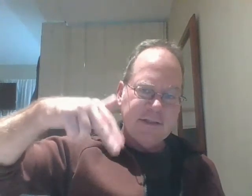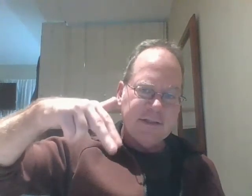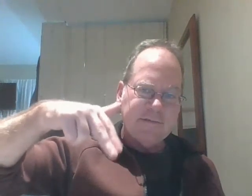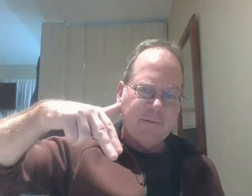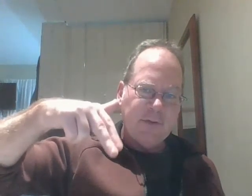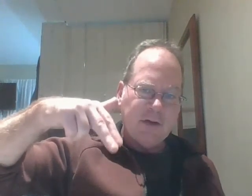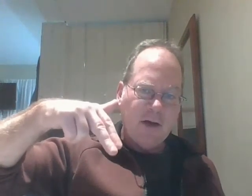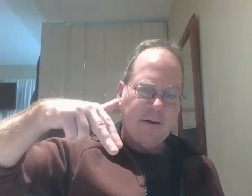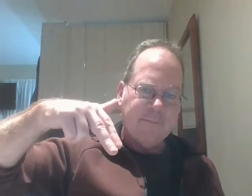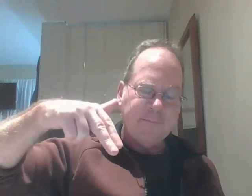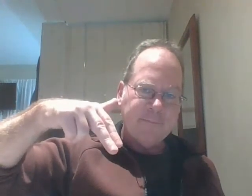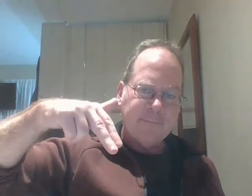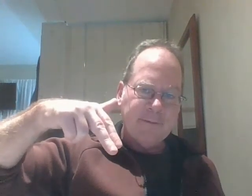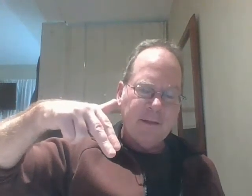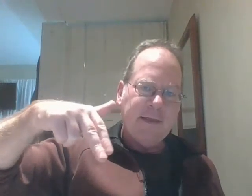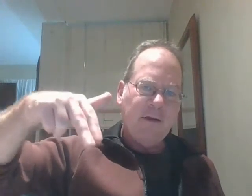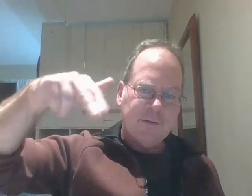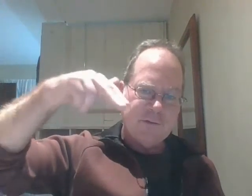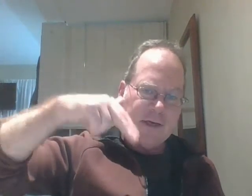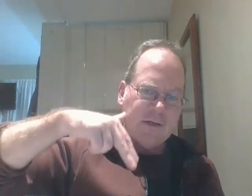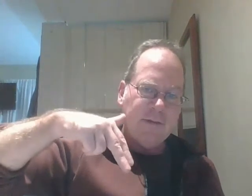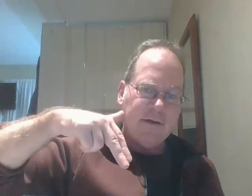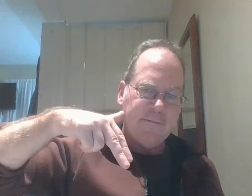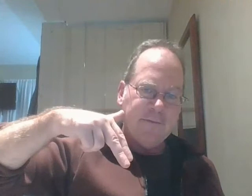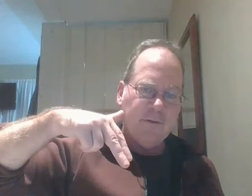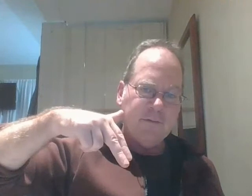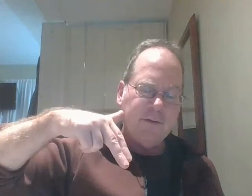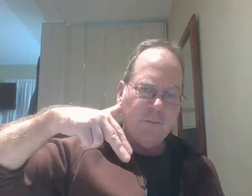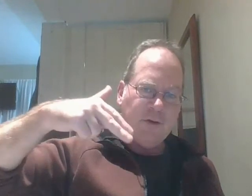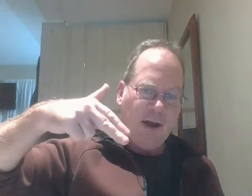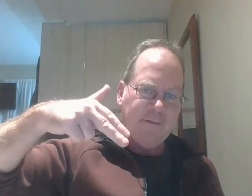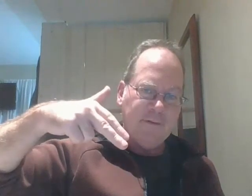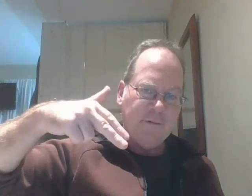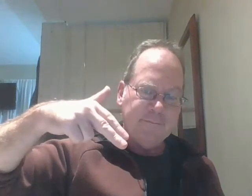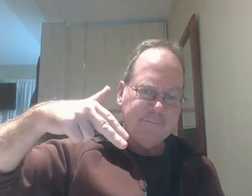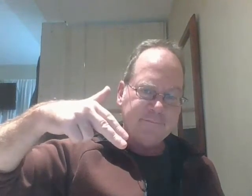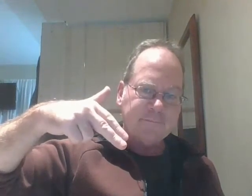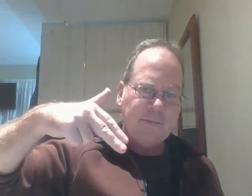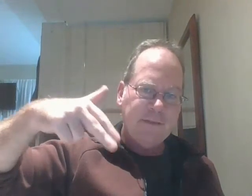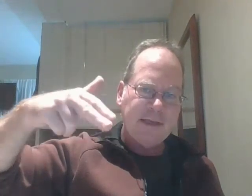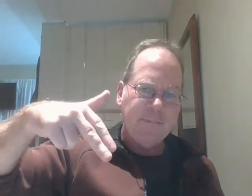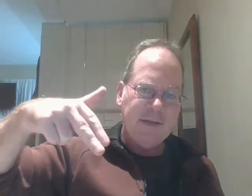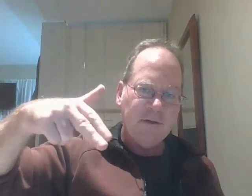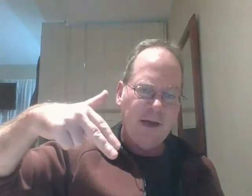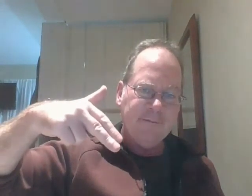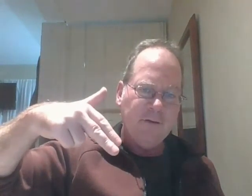just from your car they can also track you by your phone your iphone they can ping your iphone